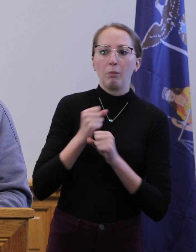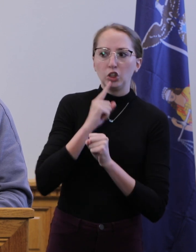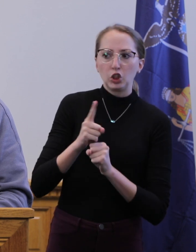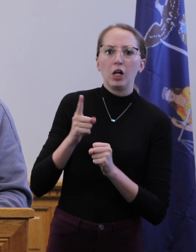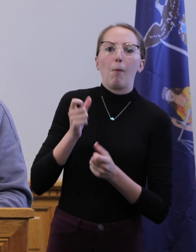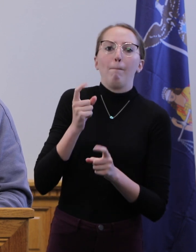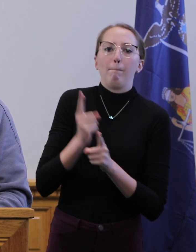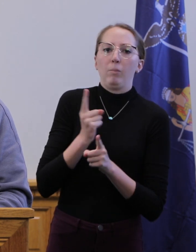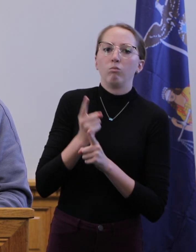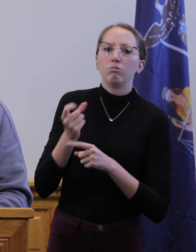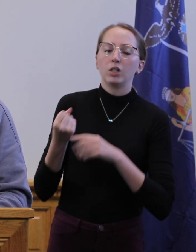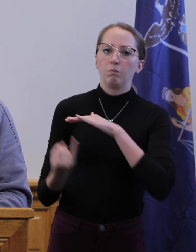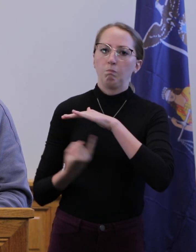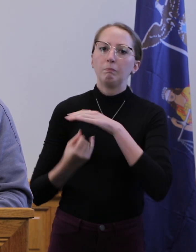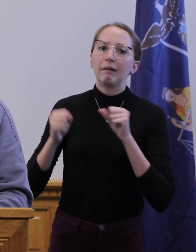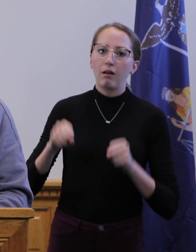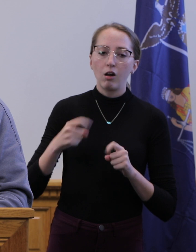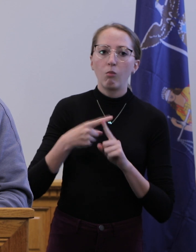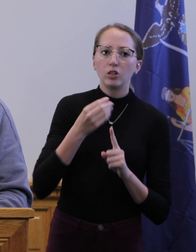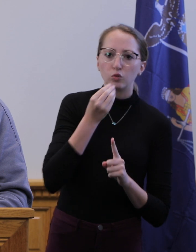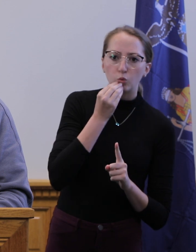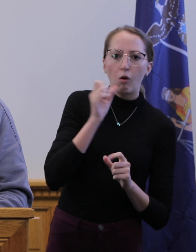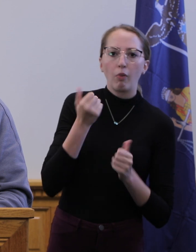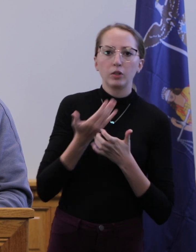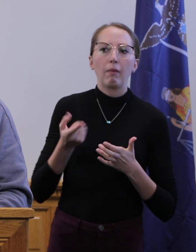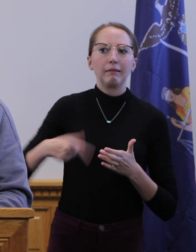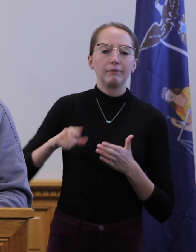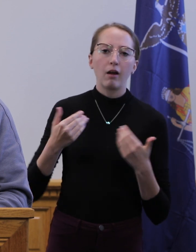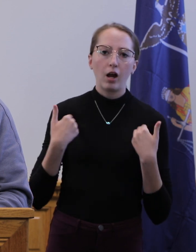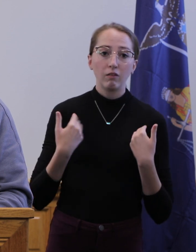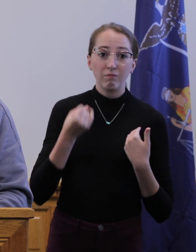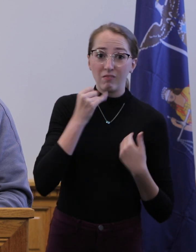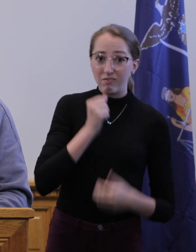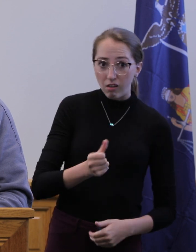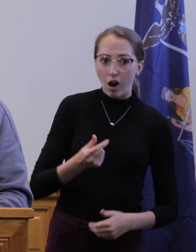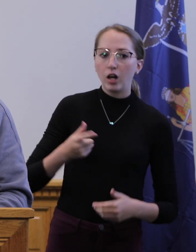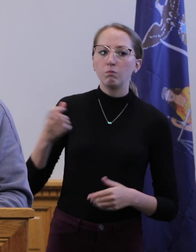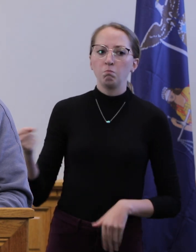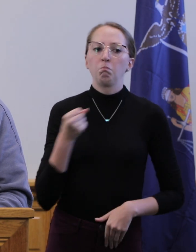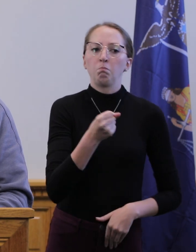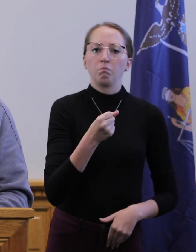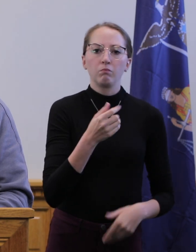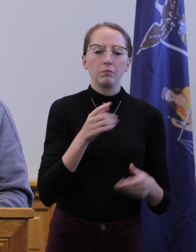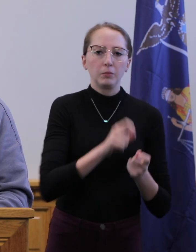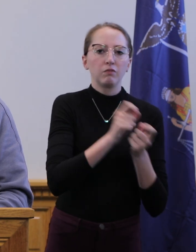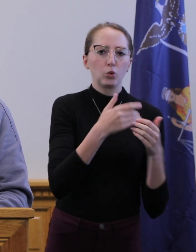properly and have food and other supplies. If not, the county provides rooms for isolation and quarantine.